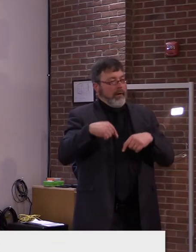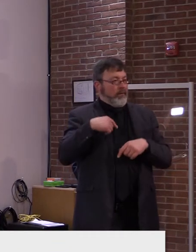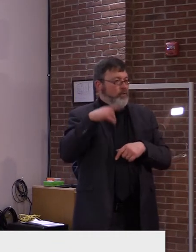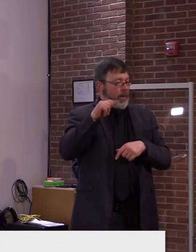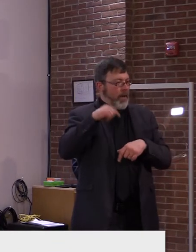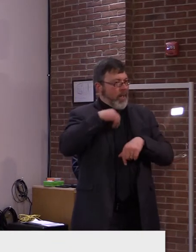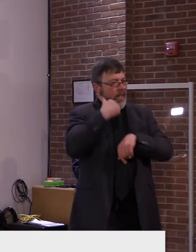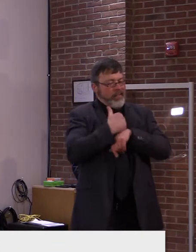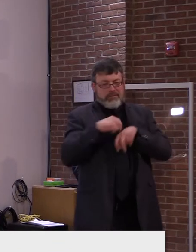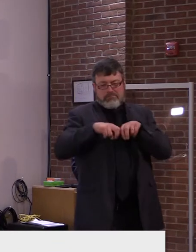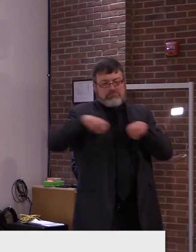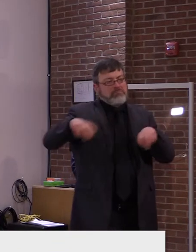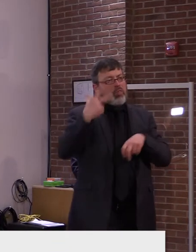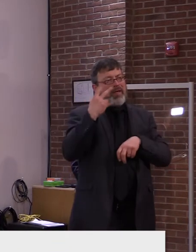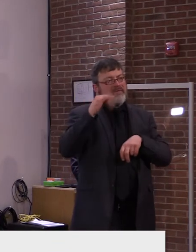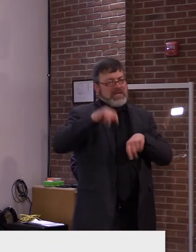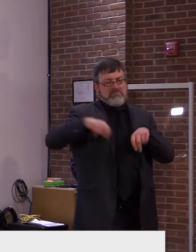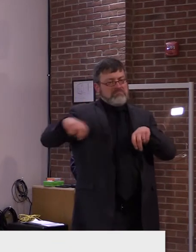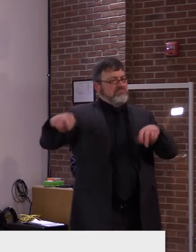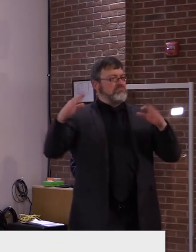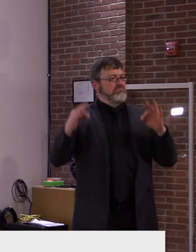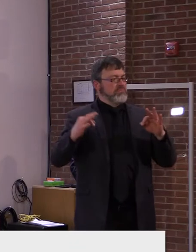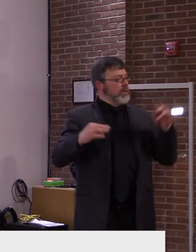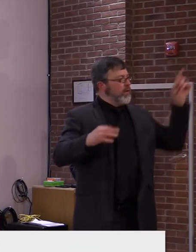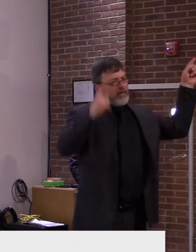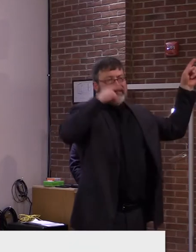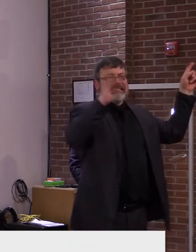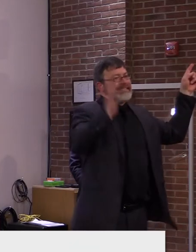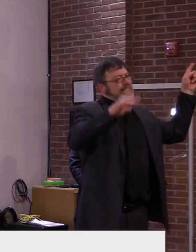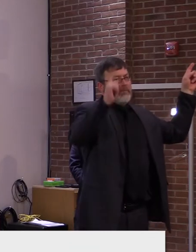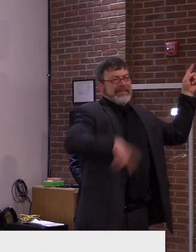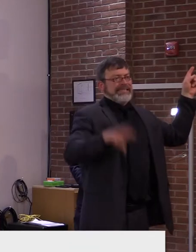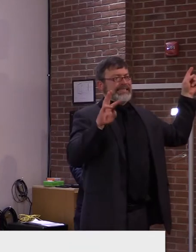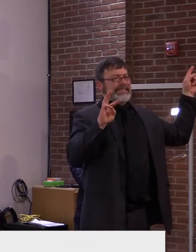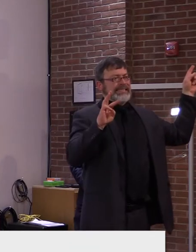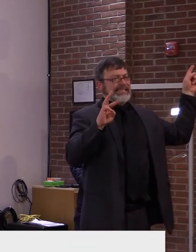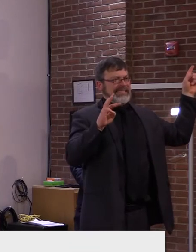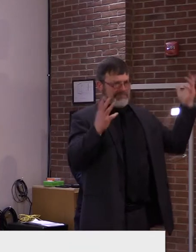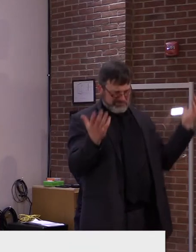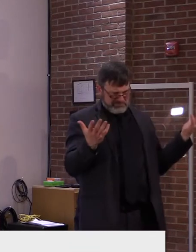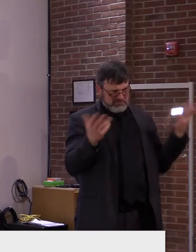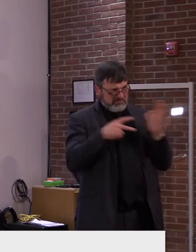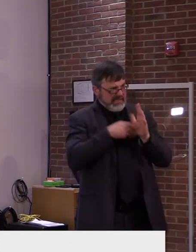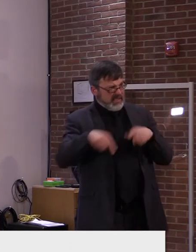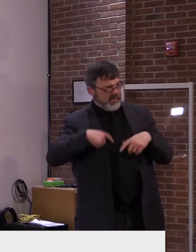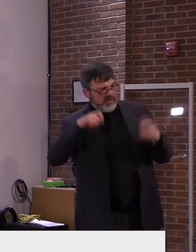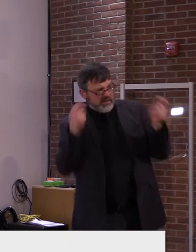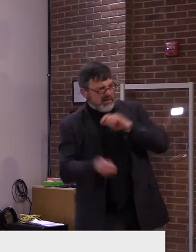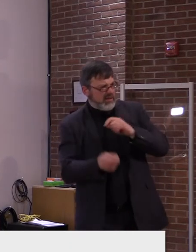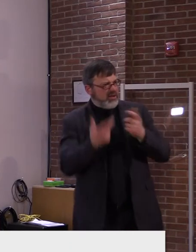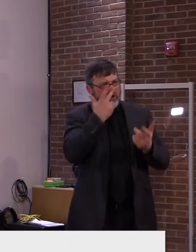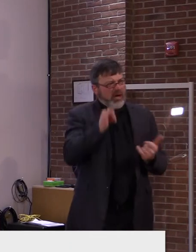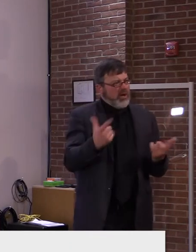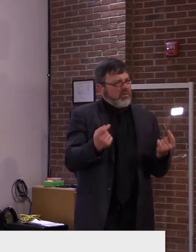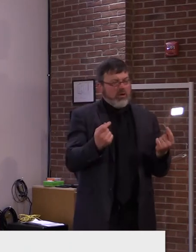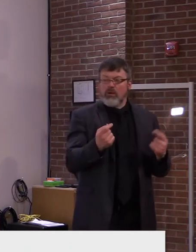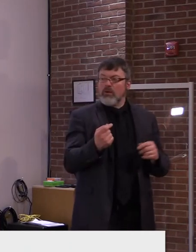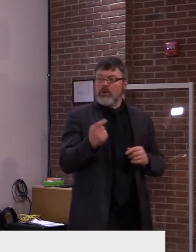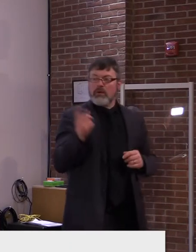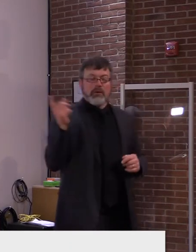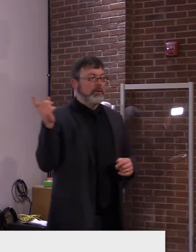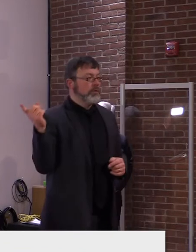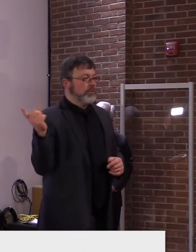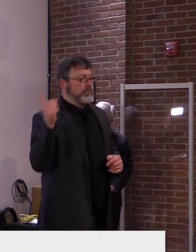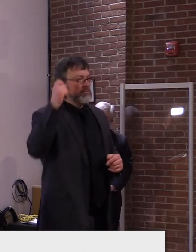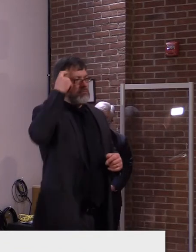what they, they, uh, reflect, uh, guidelines. Uh, and as, uh, secretary French had said, they were mainly aimed